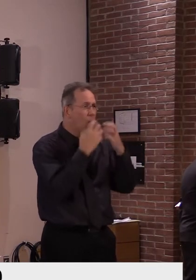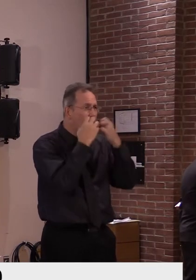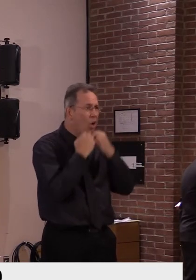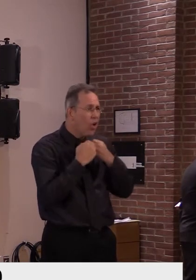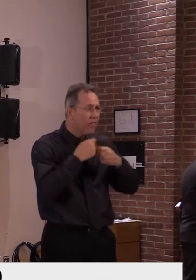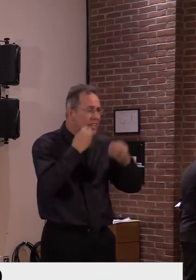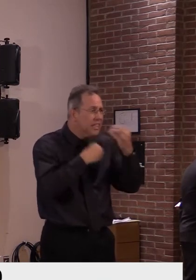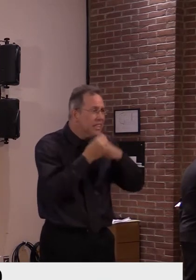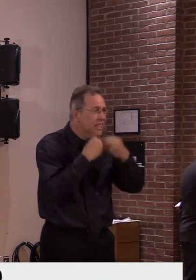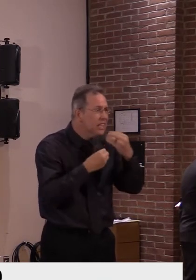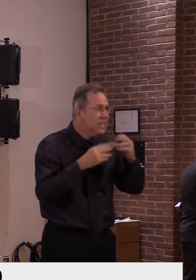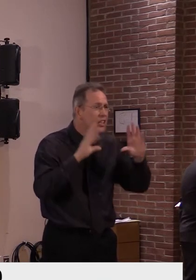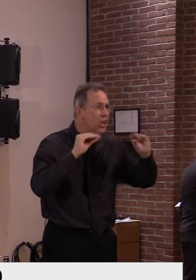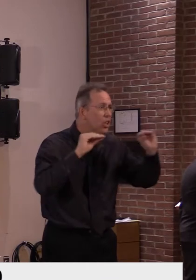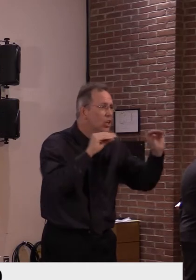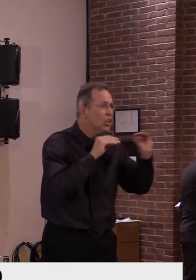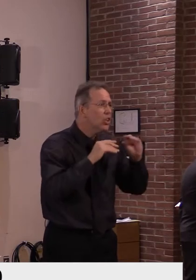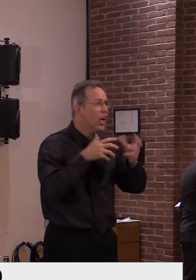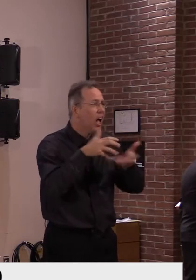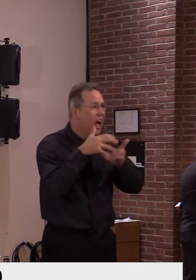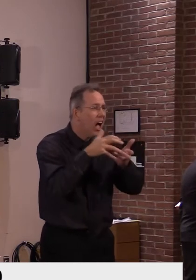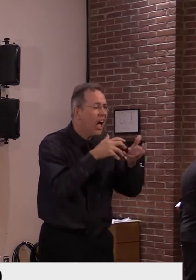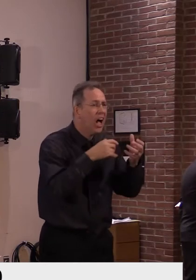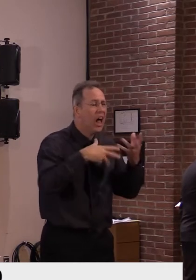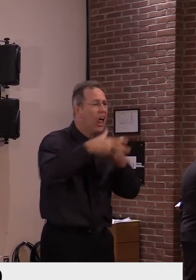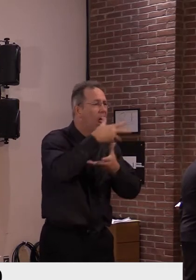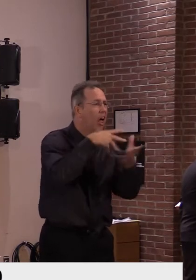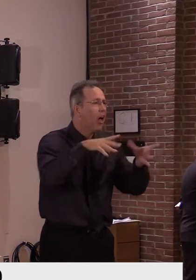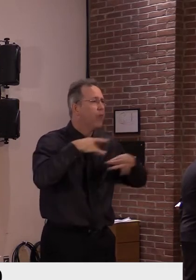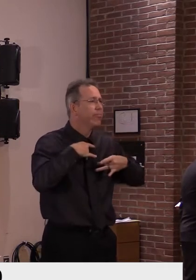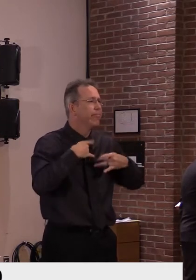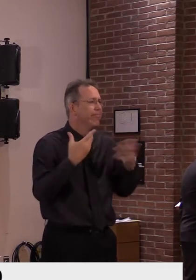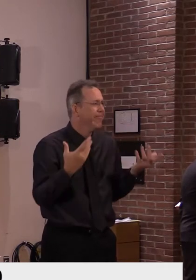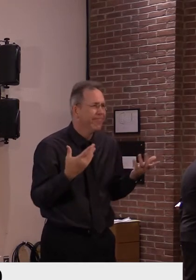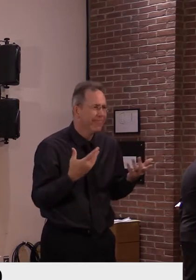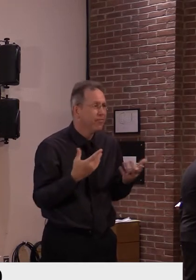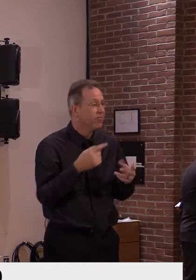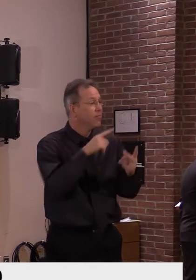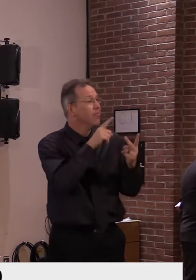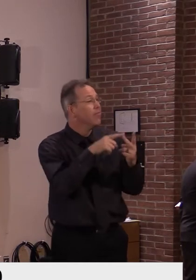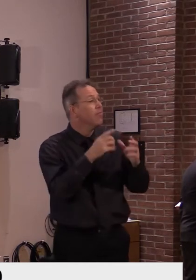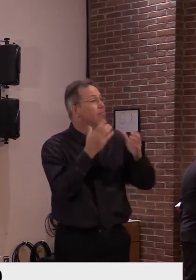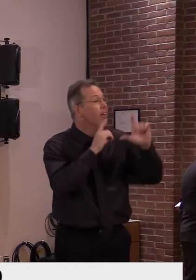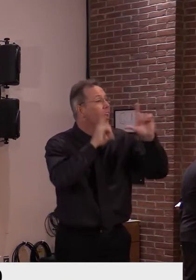As for trick-or-treating, I am fully in favor of trick-or-treating.